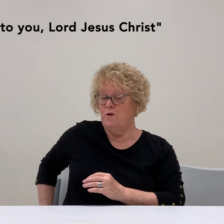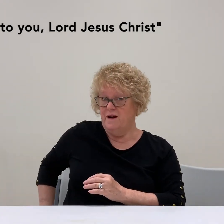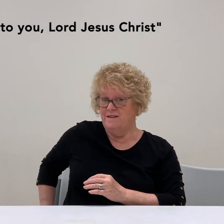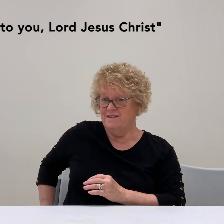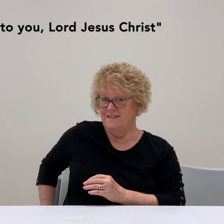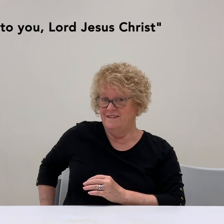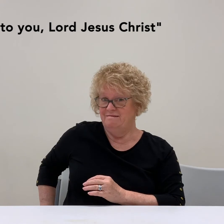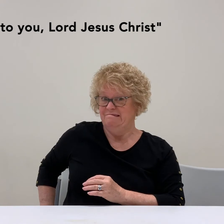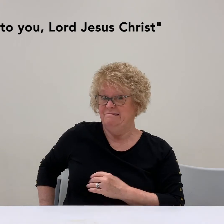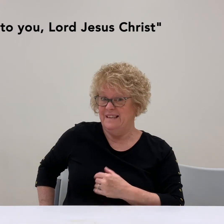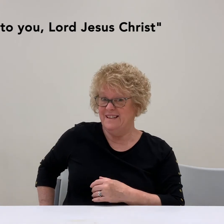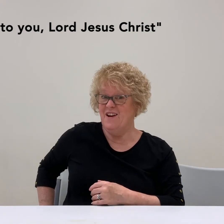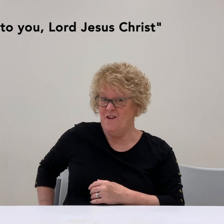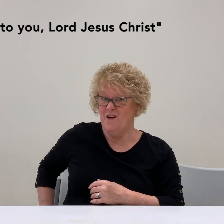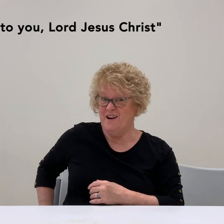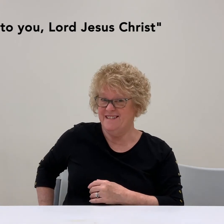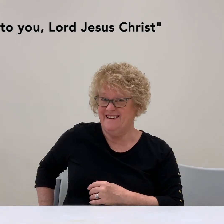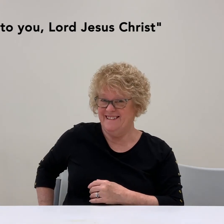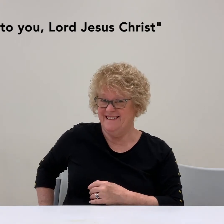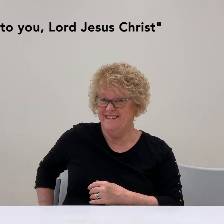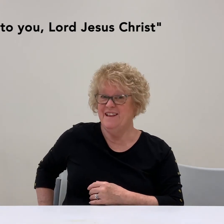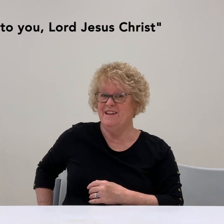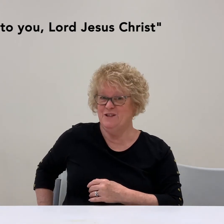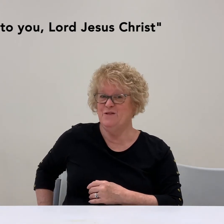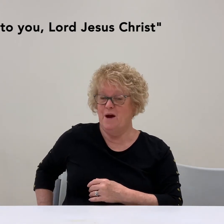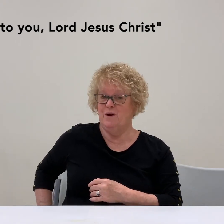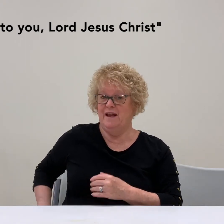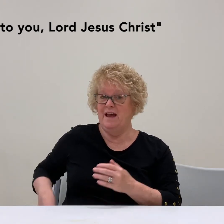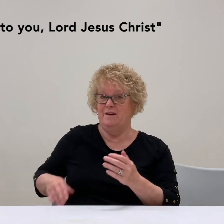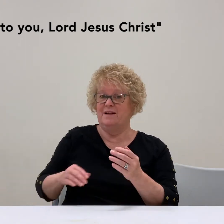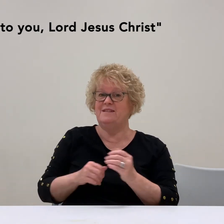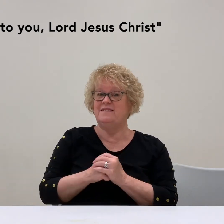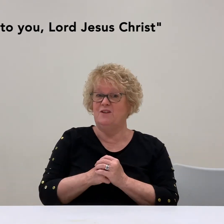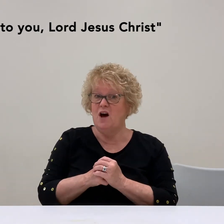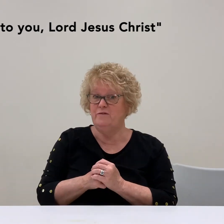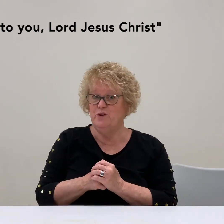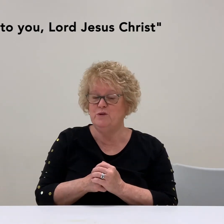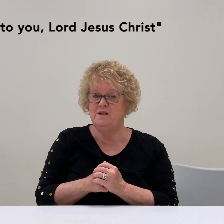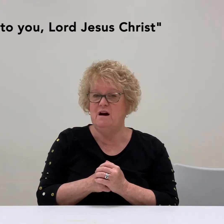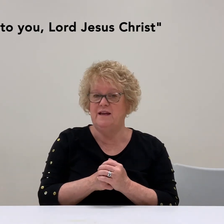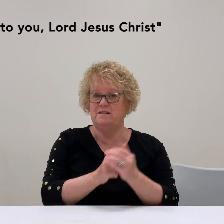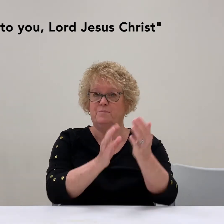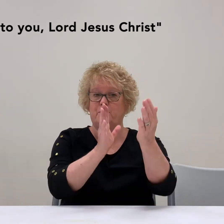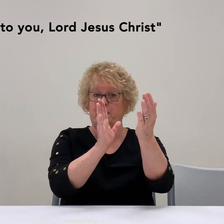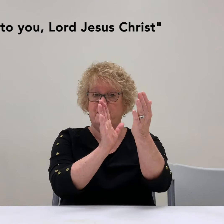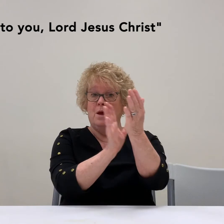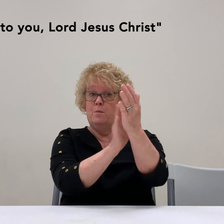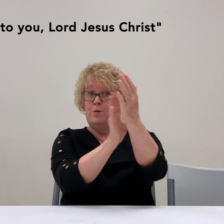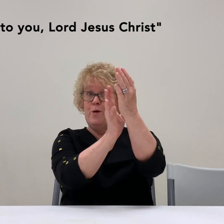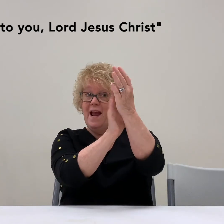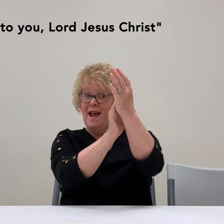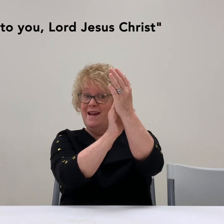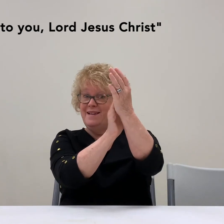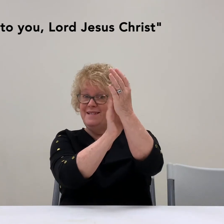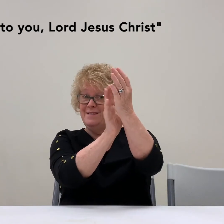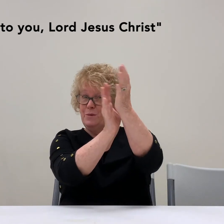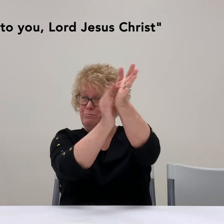Jesus. That's kind of hard, isn't it? Let's do that one again. Cause that's a lot of new signs. Praise. We're